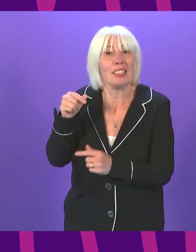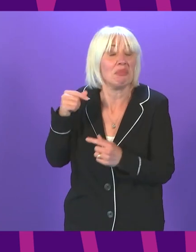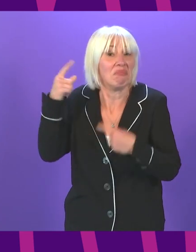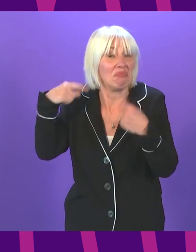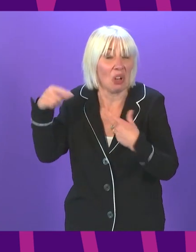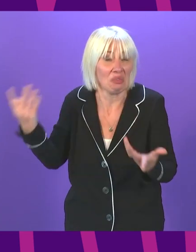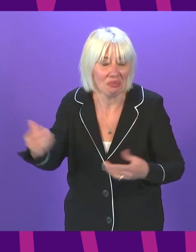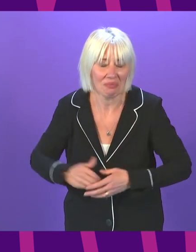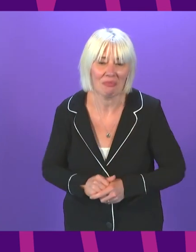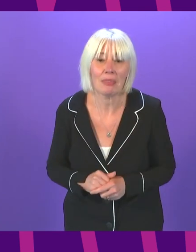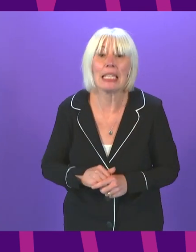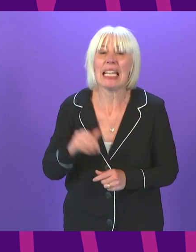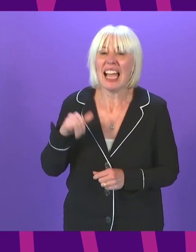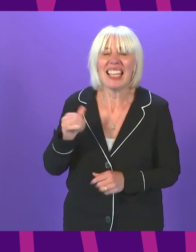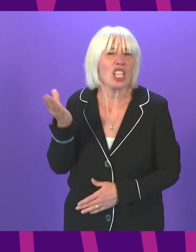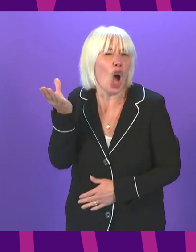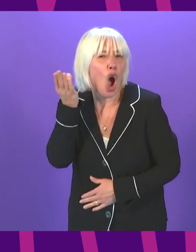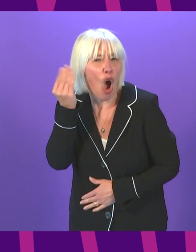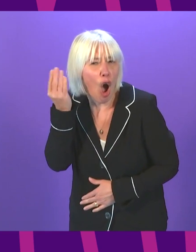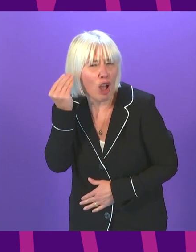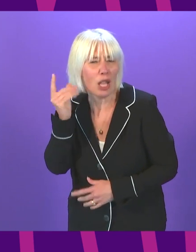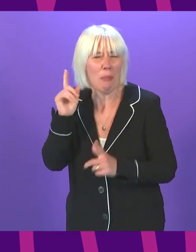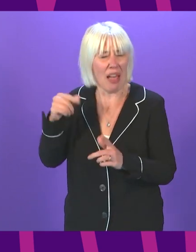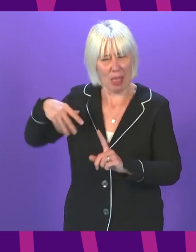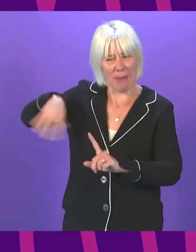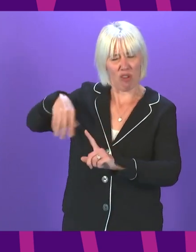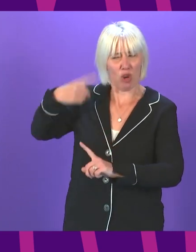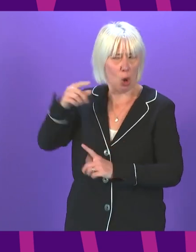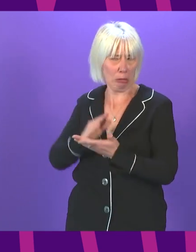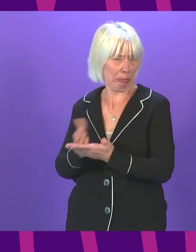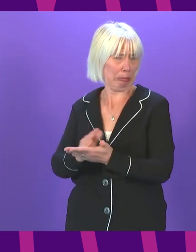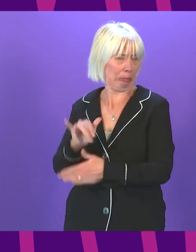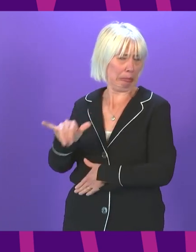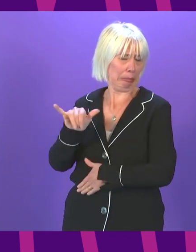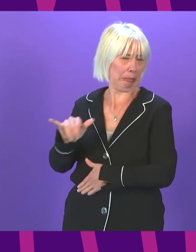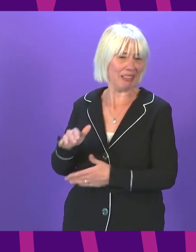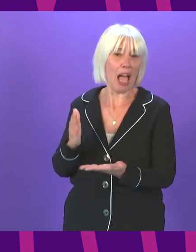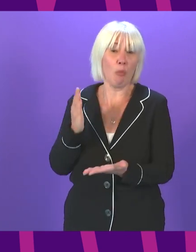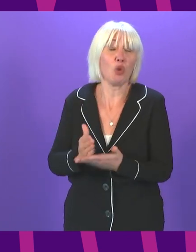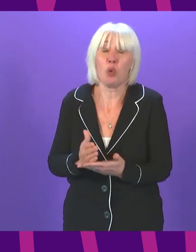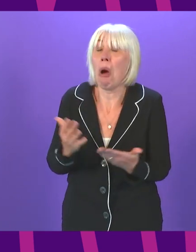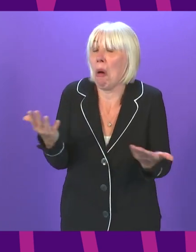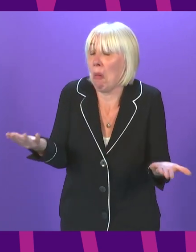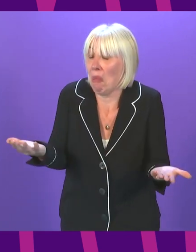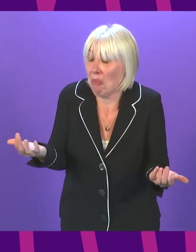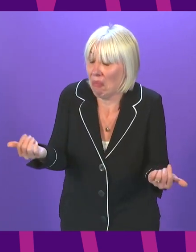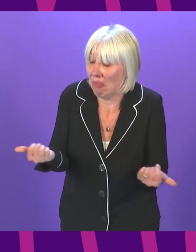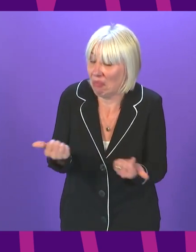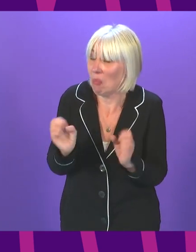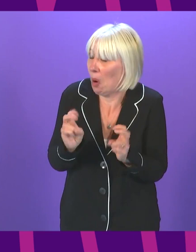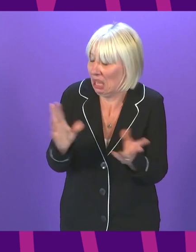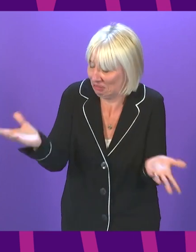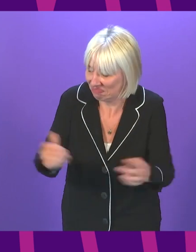Forgive me, President Officer, I did hear the question. I'm not sure what the noise in the background was. But I'm sure it was understandable whatever it was.